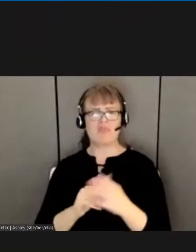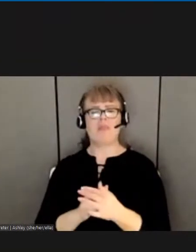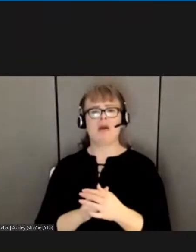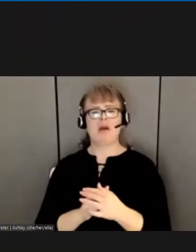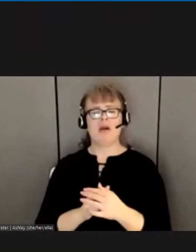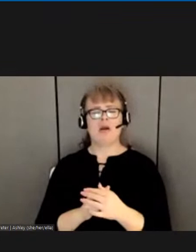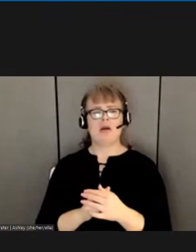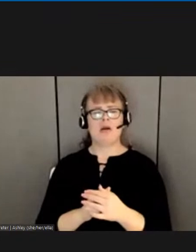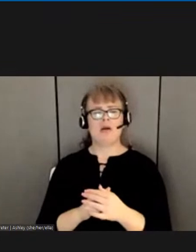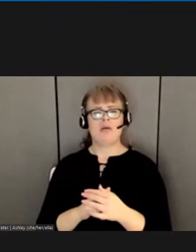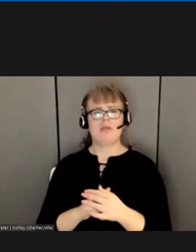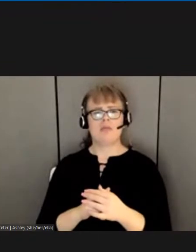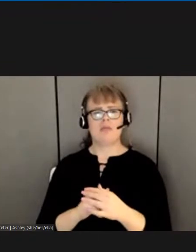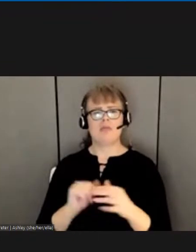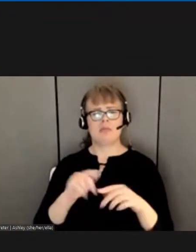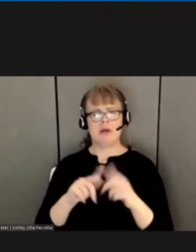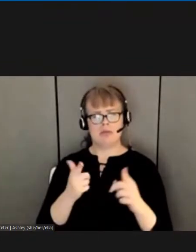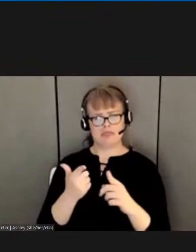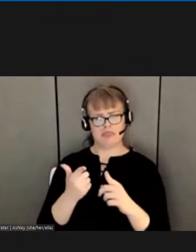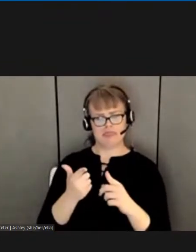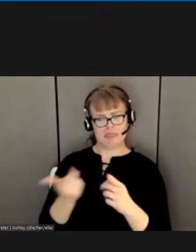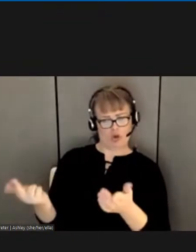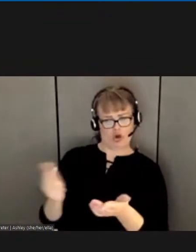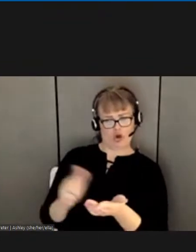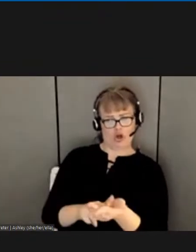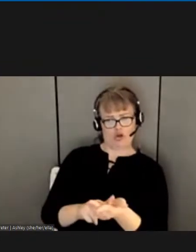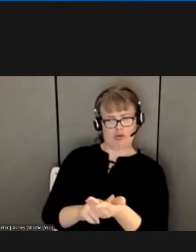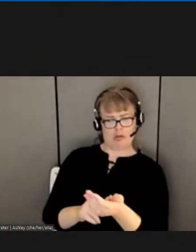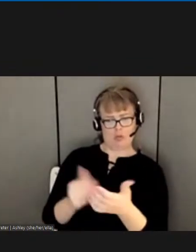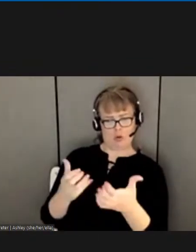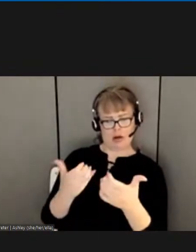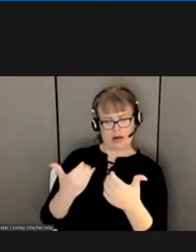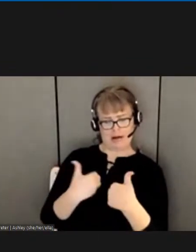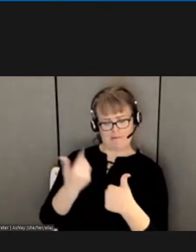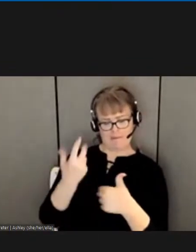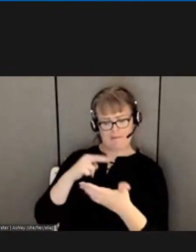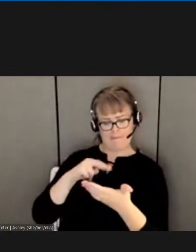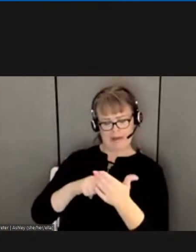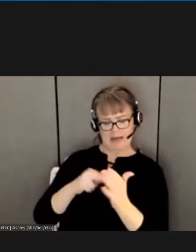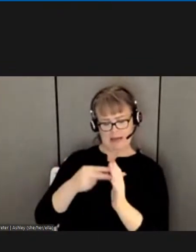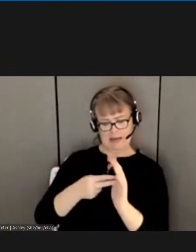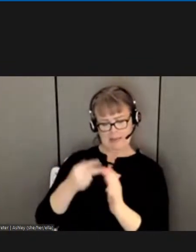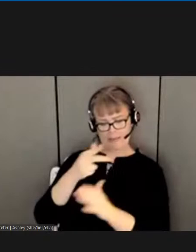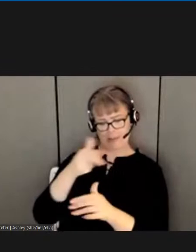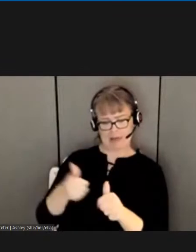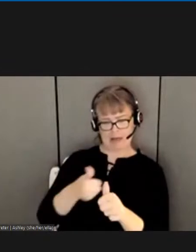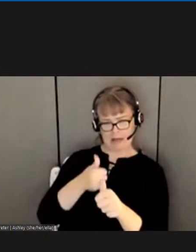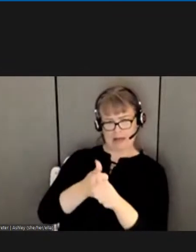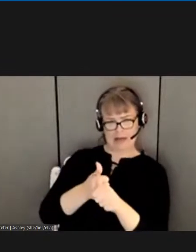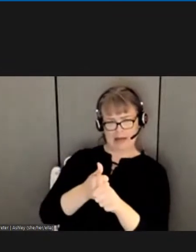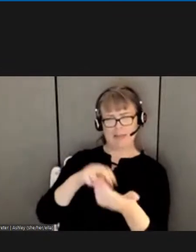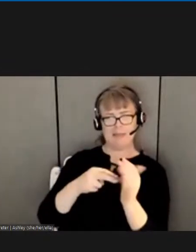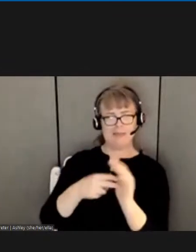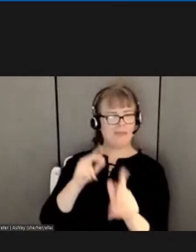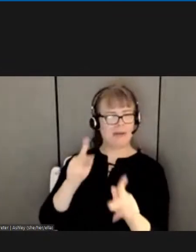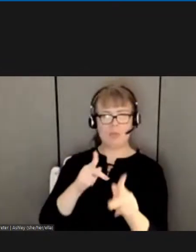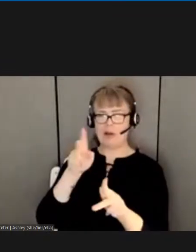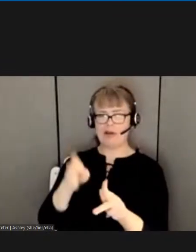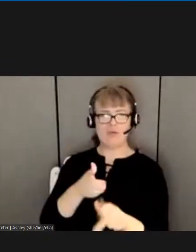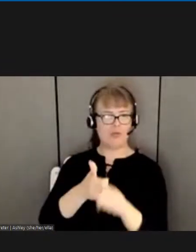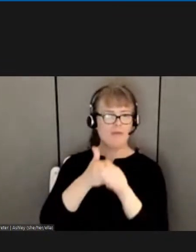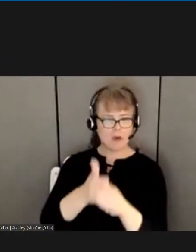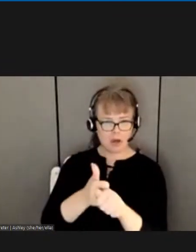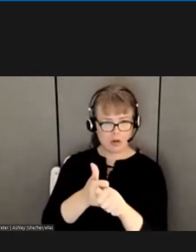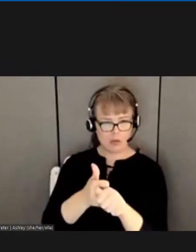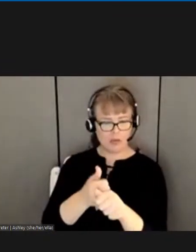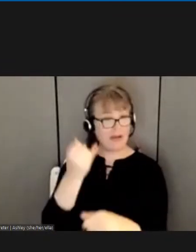to have meaning it has to be complied with and then when it isn't complied with it needs to be